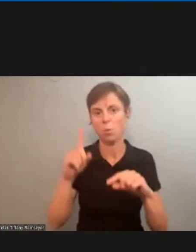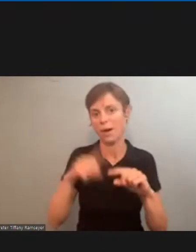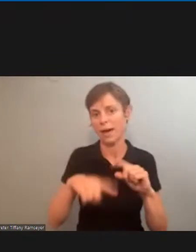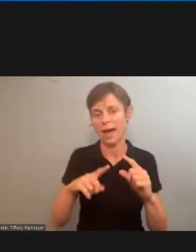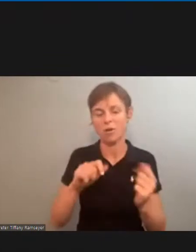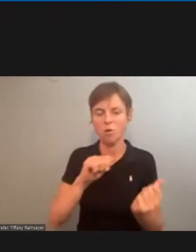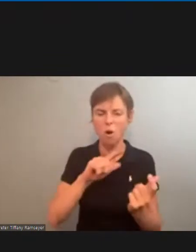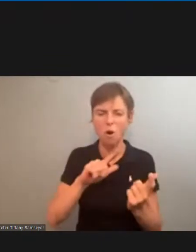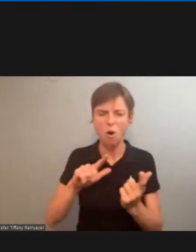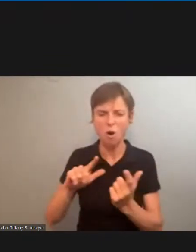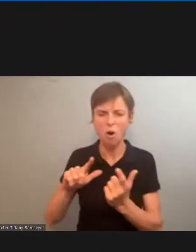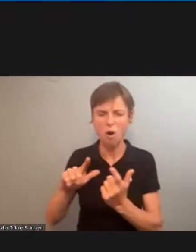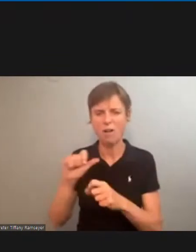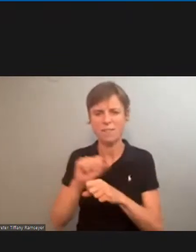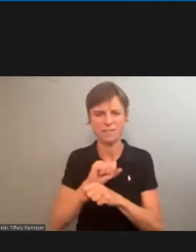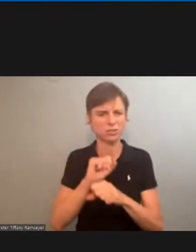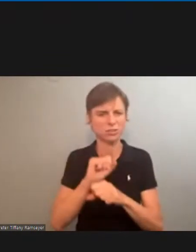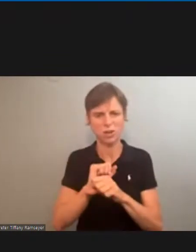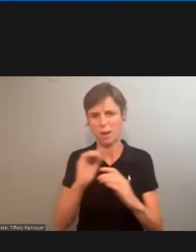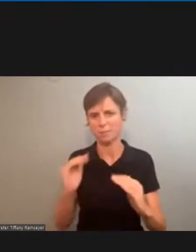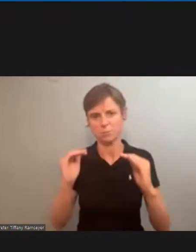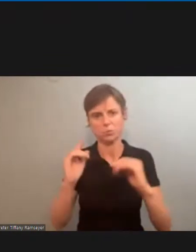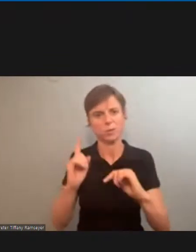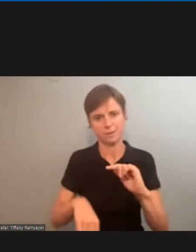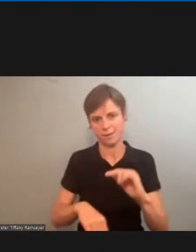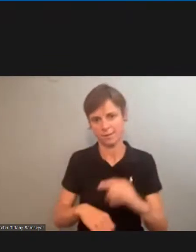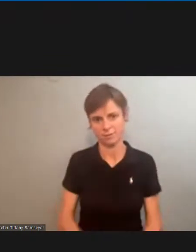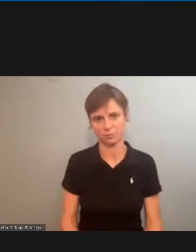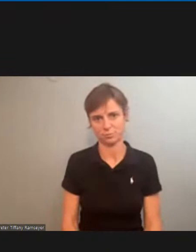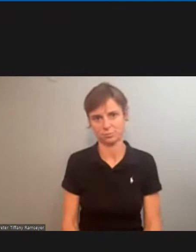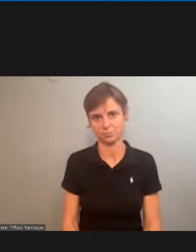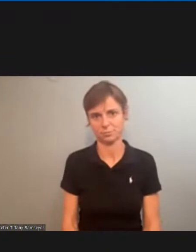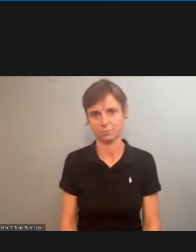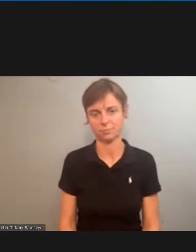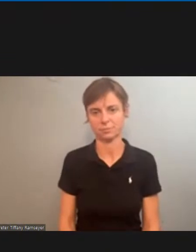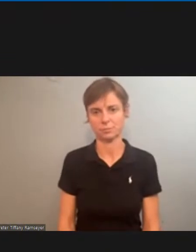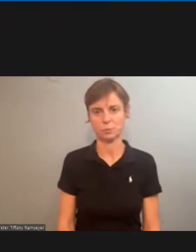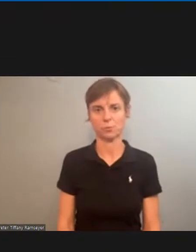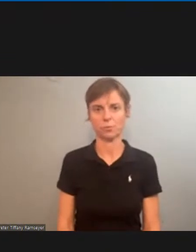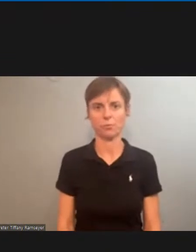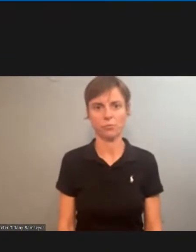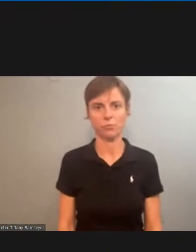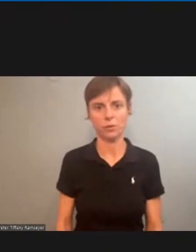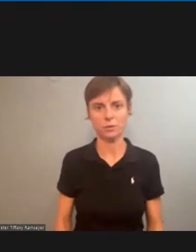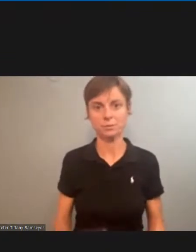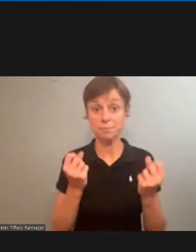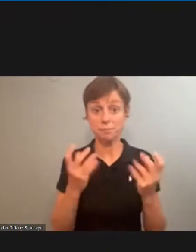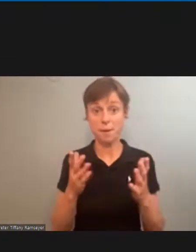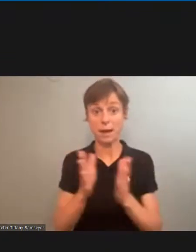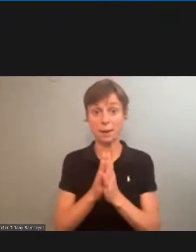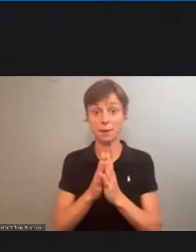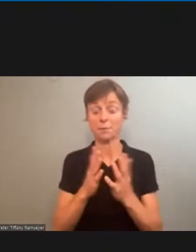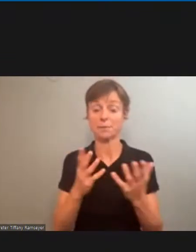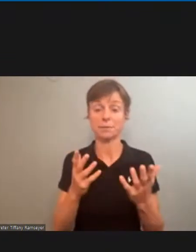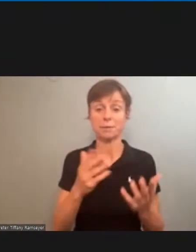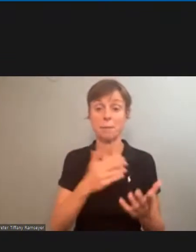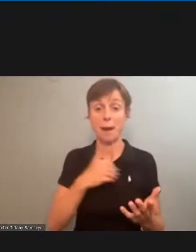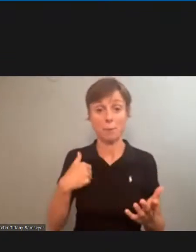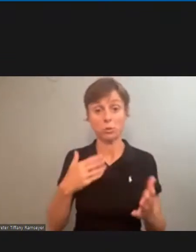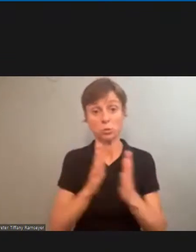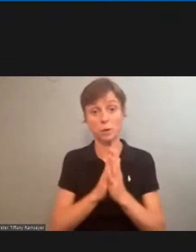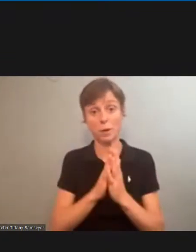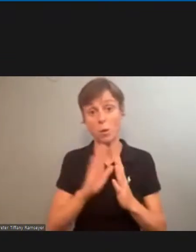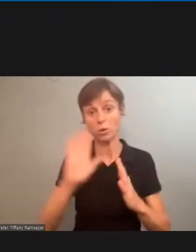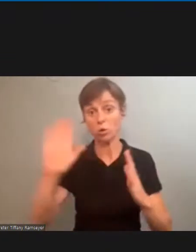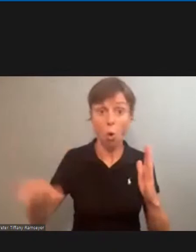upgraded and, you know, that's what a lot of the members have been requesting is all of the